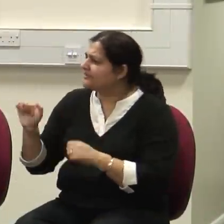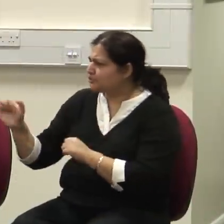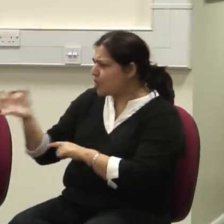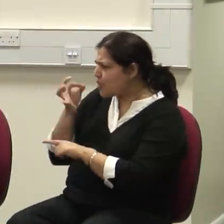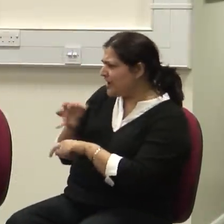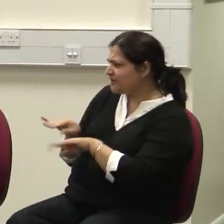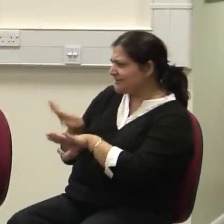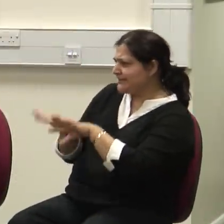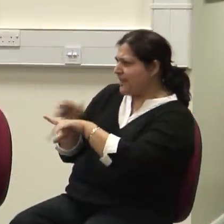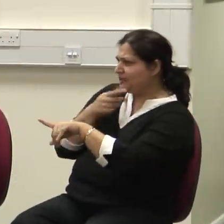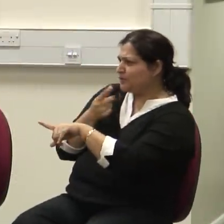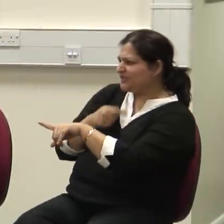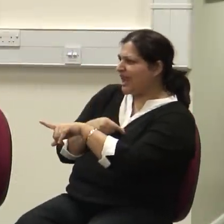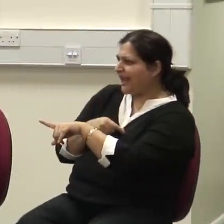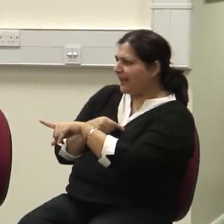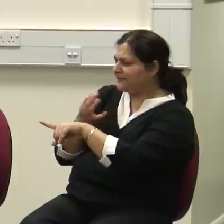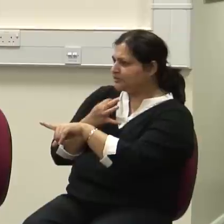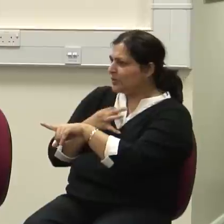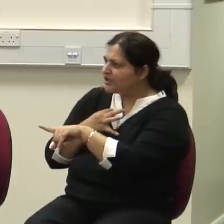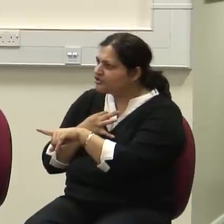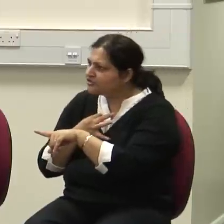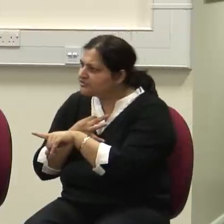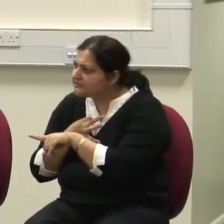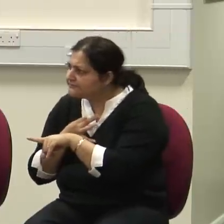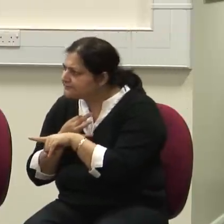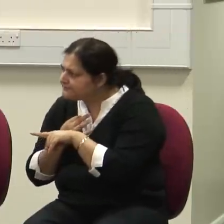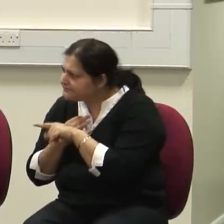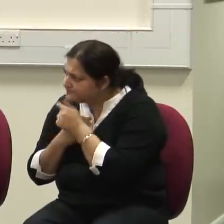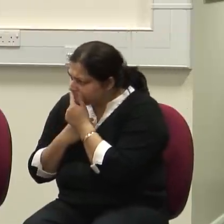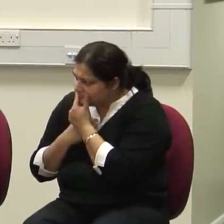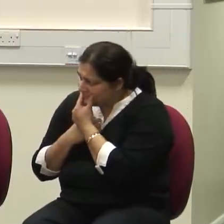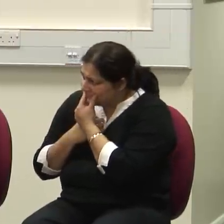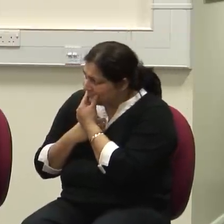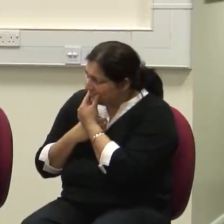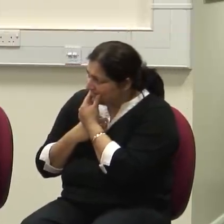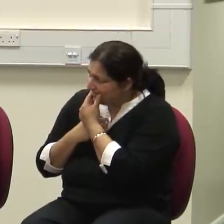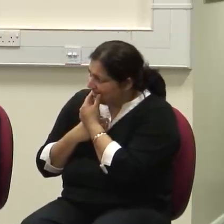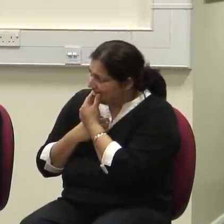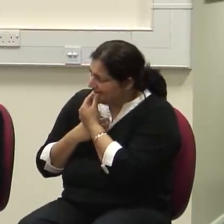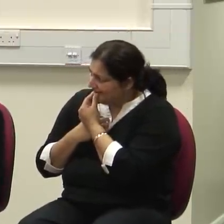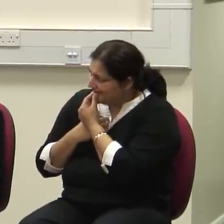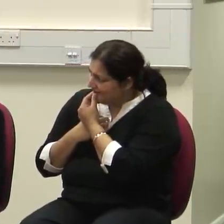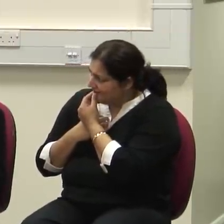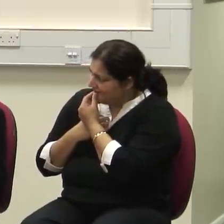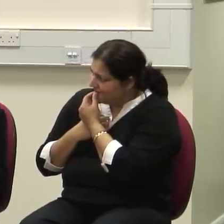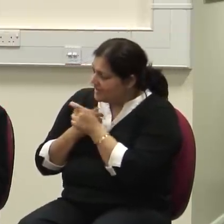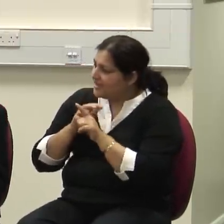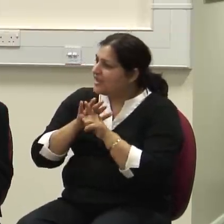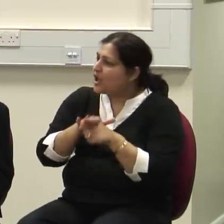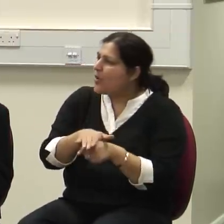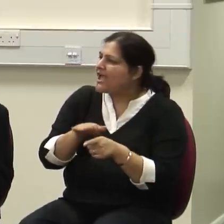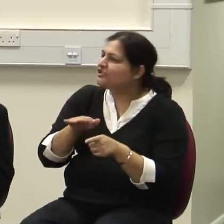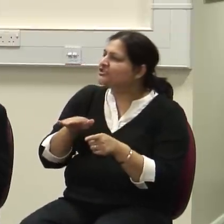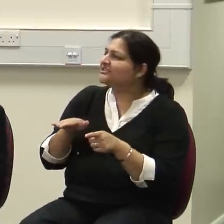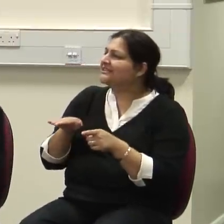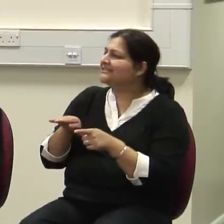about coercion vitiating, the therapeutic, negating, precluding it. I